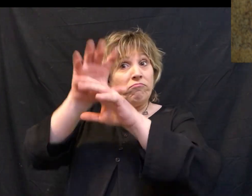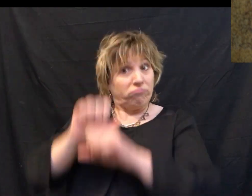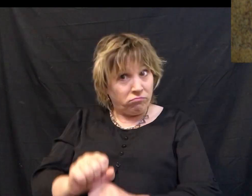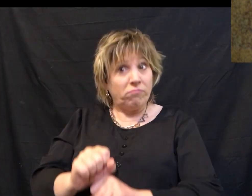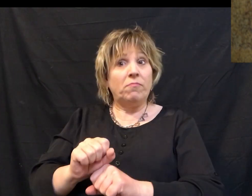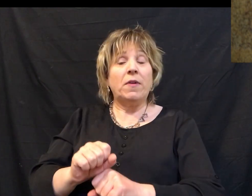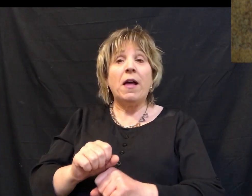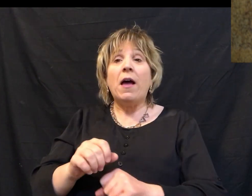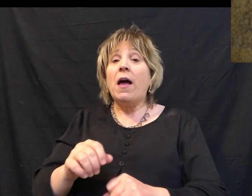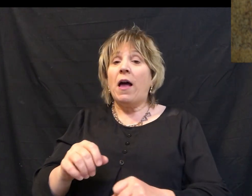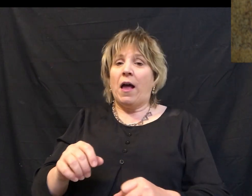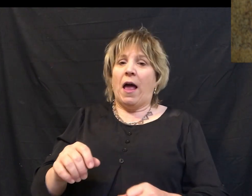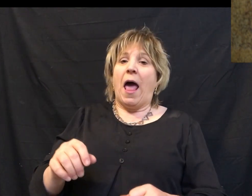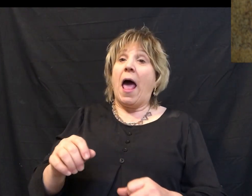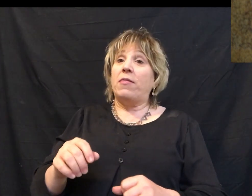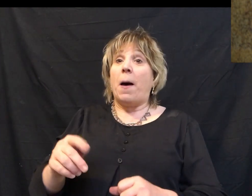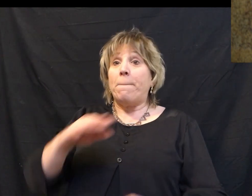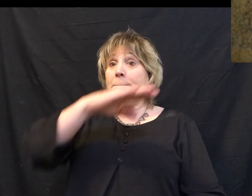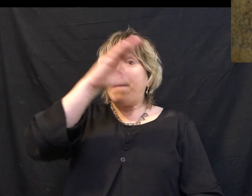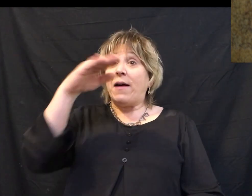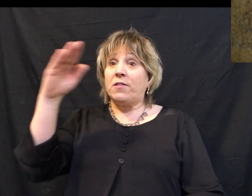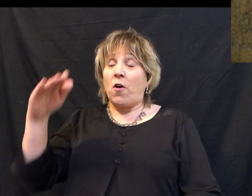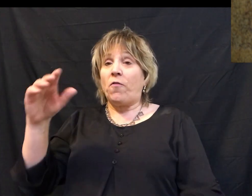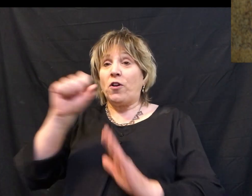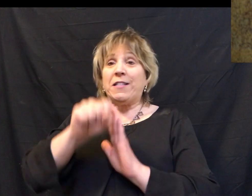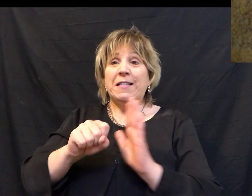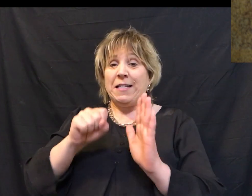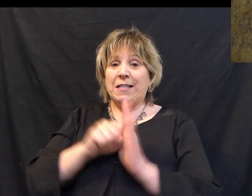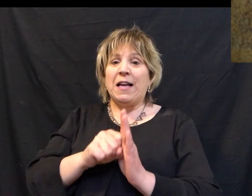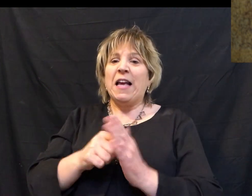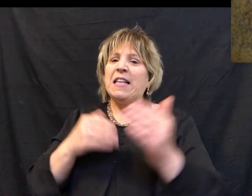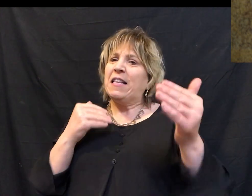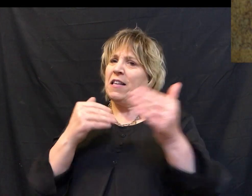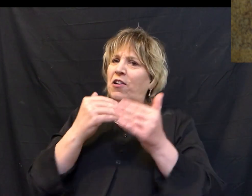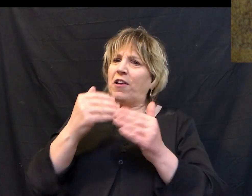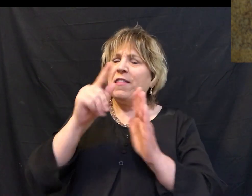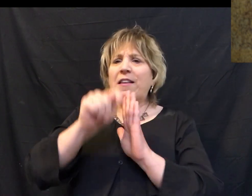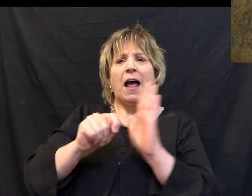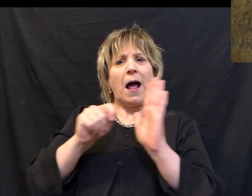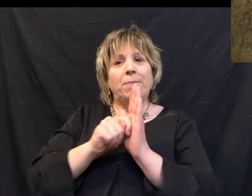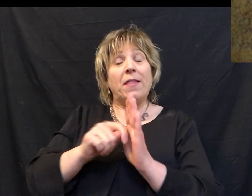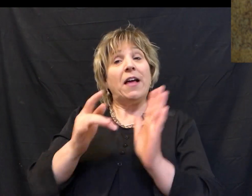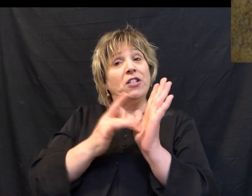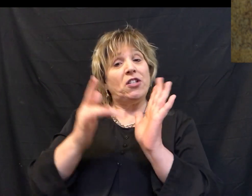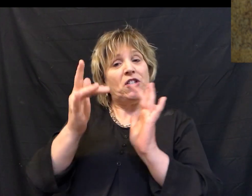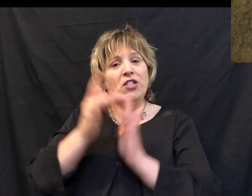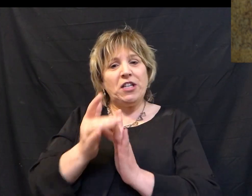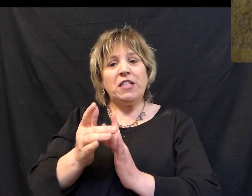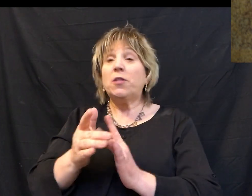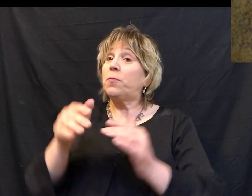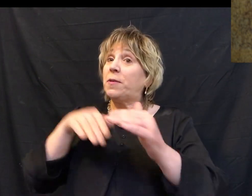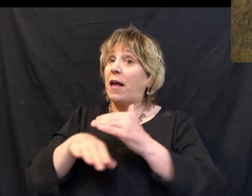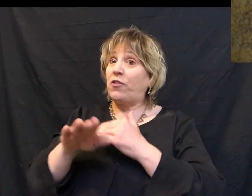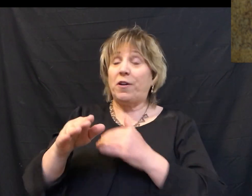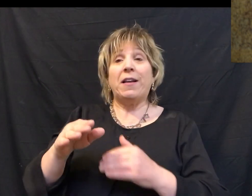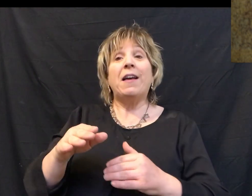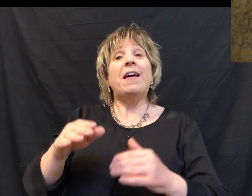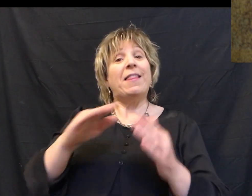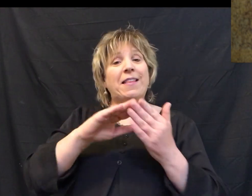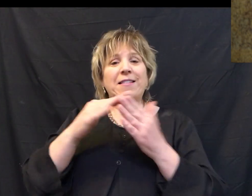song that was traditionally sung at the Passover season, which was nearing the time that Jesus was coming into the